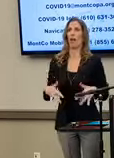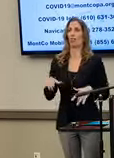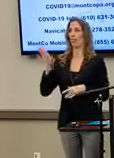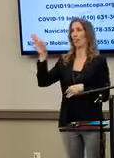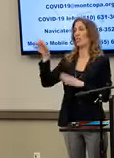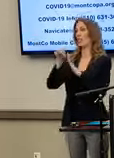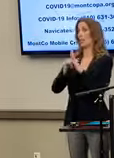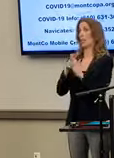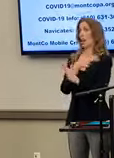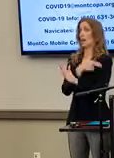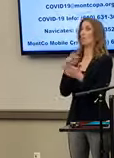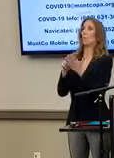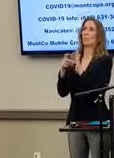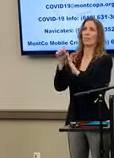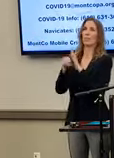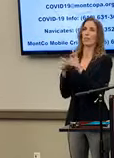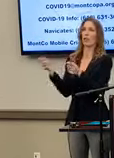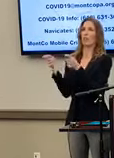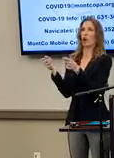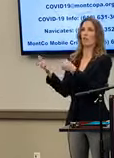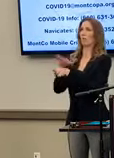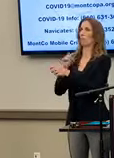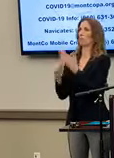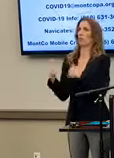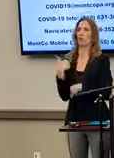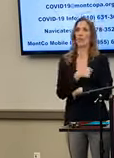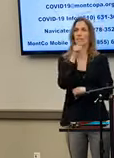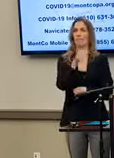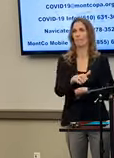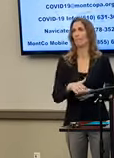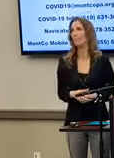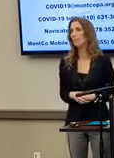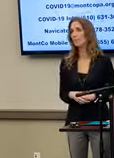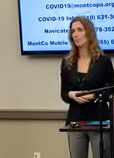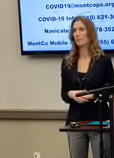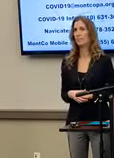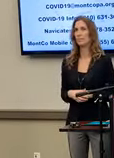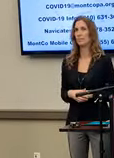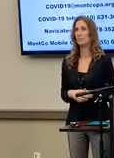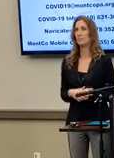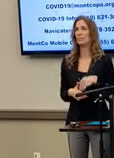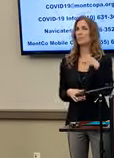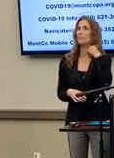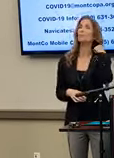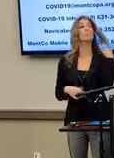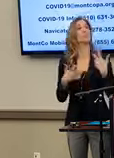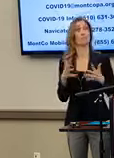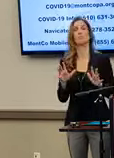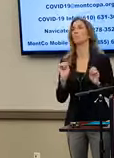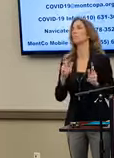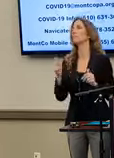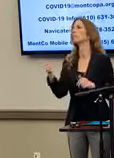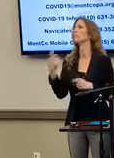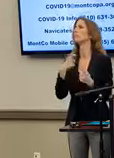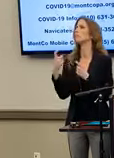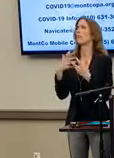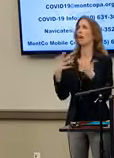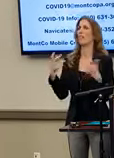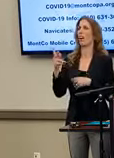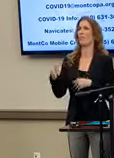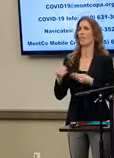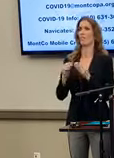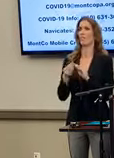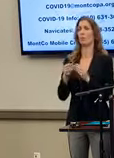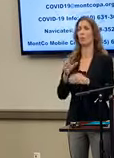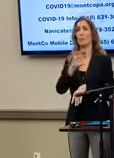hospital is a state entity and not under our jurisdiction here at the county. That's it. We're seeing a lot of numbers out of Philadelphia,